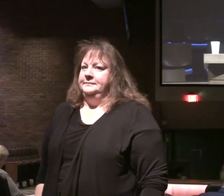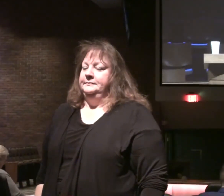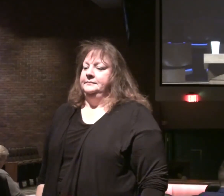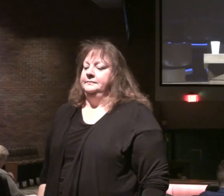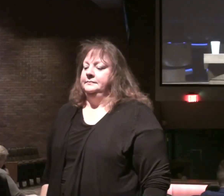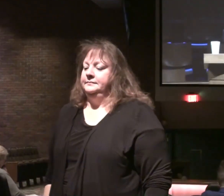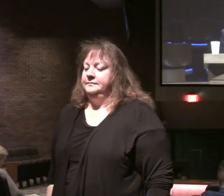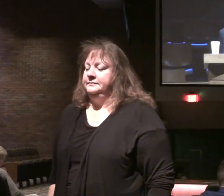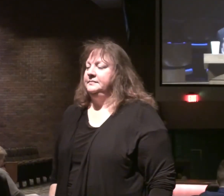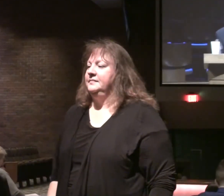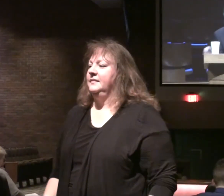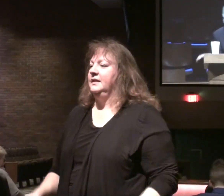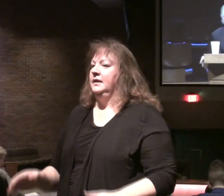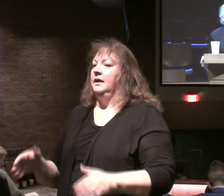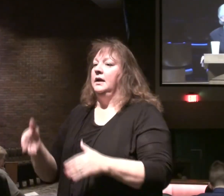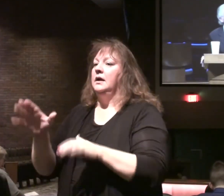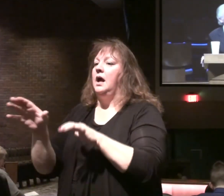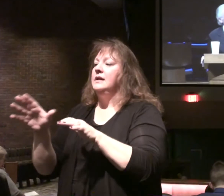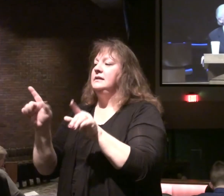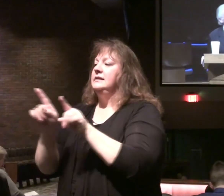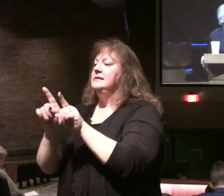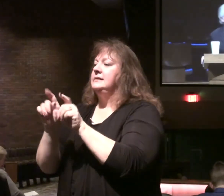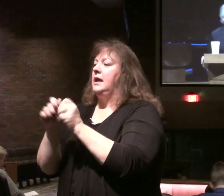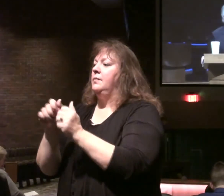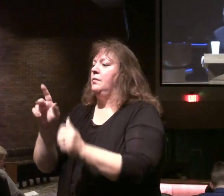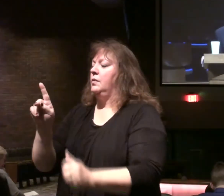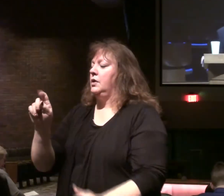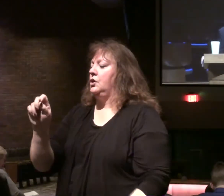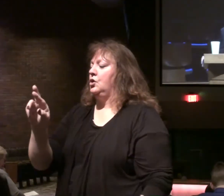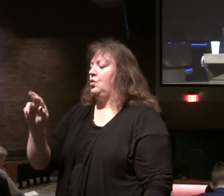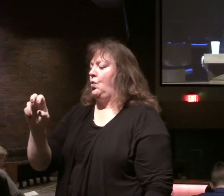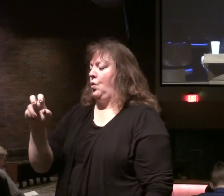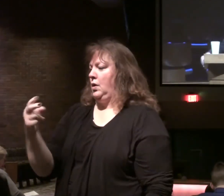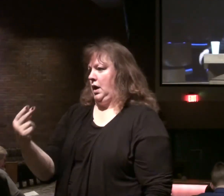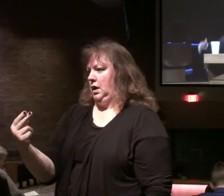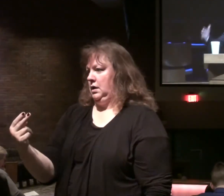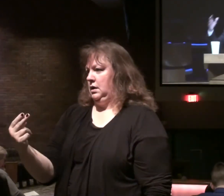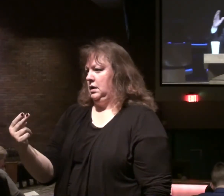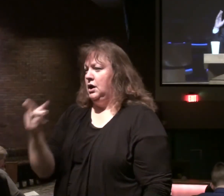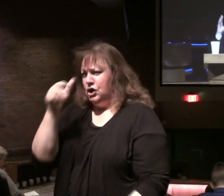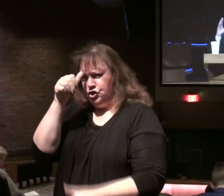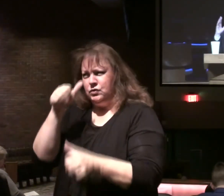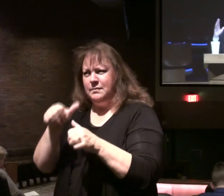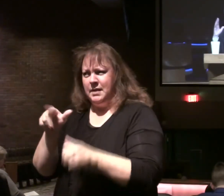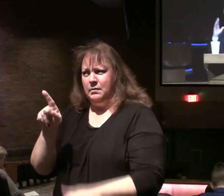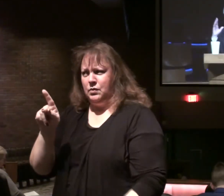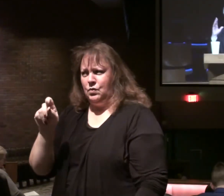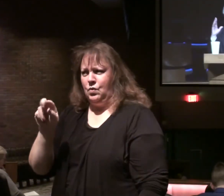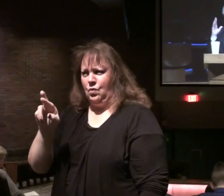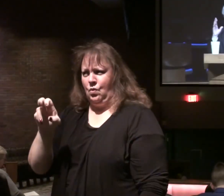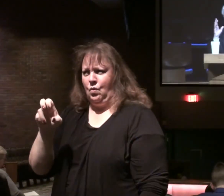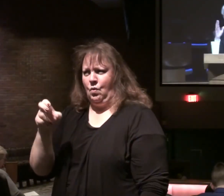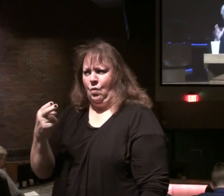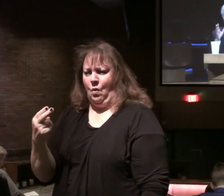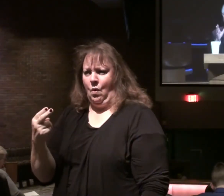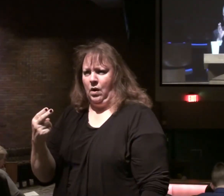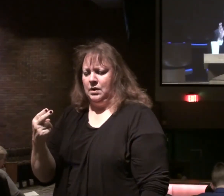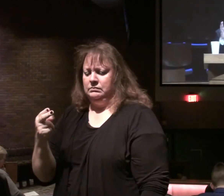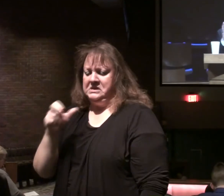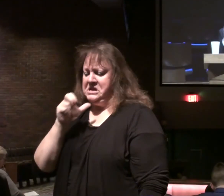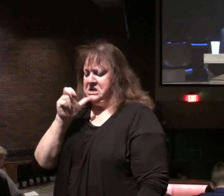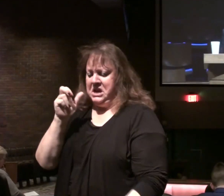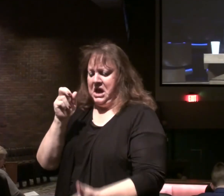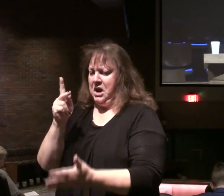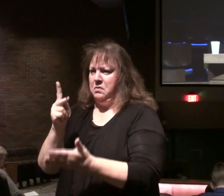God did this with Korah. And the man associated with him. And the Korah decided that. He didn't approve